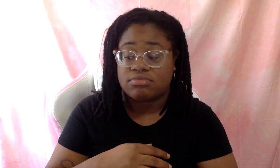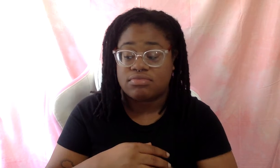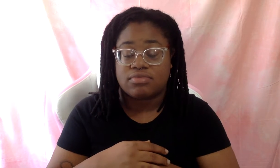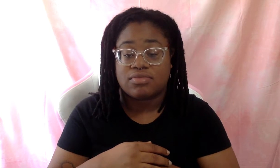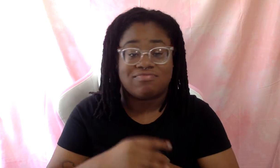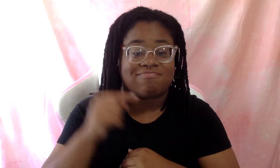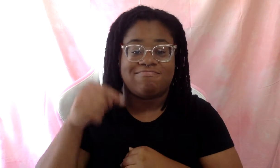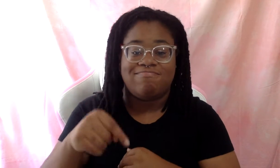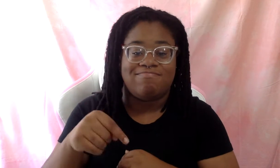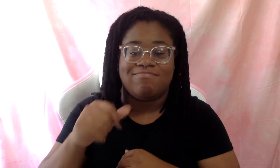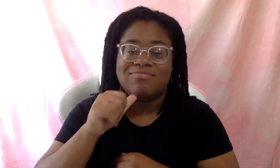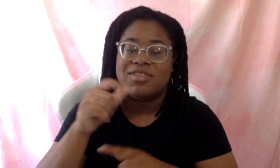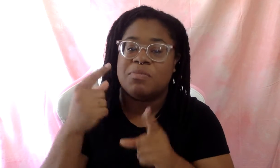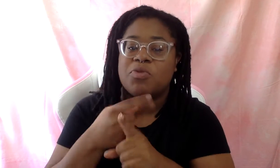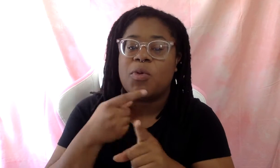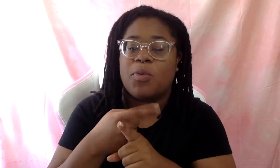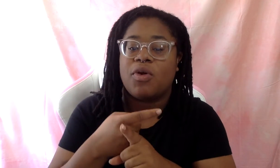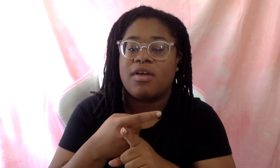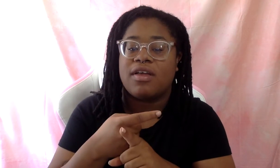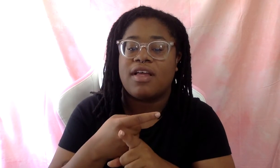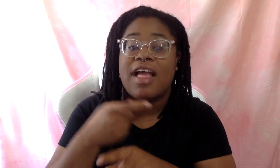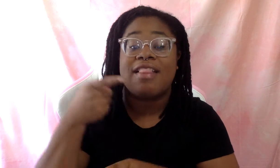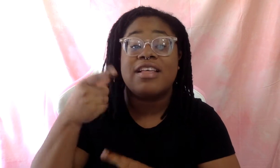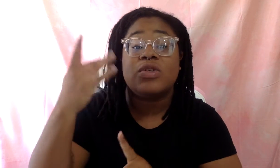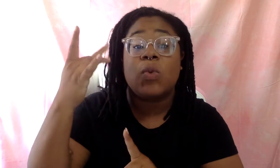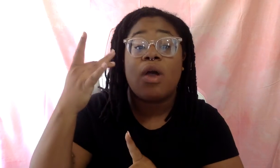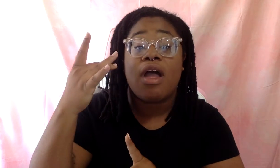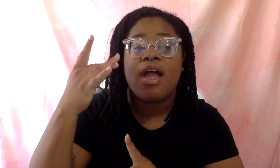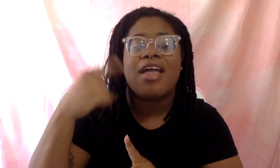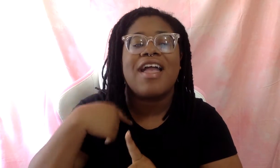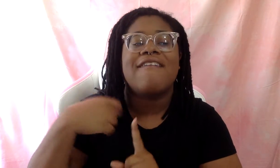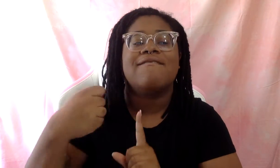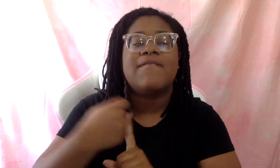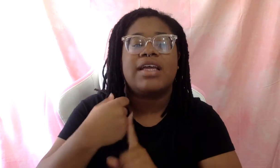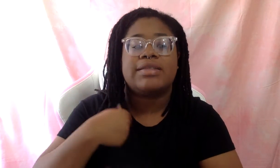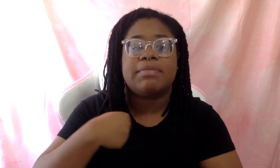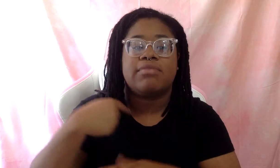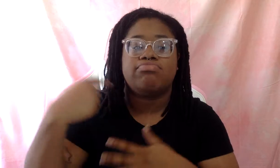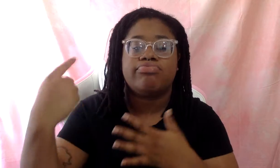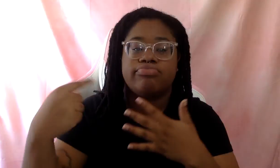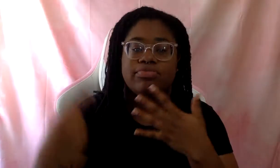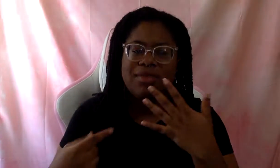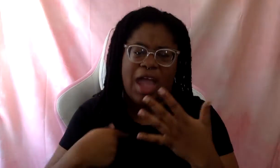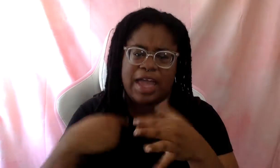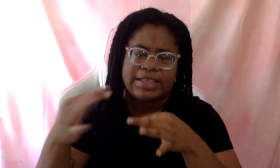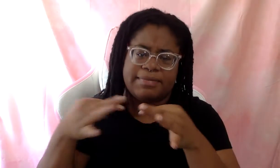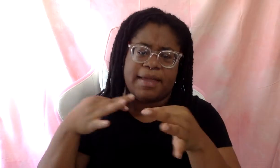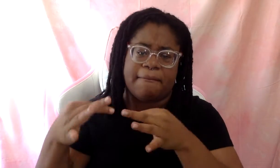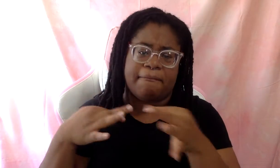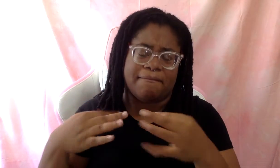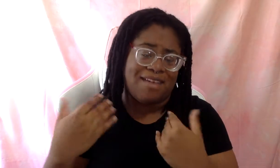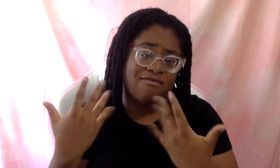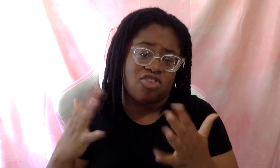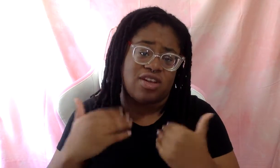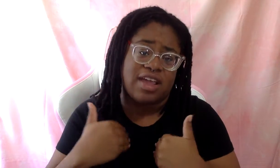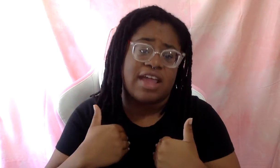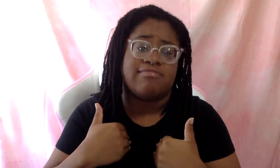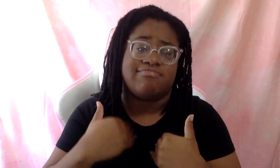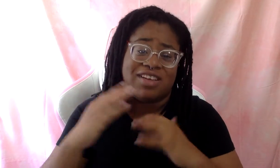inappropriate and this is why, because it affects me in these ways. Um, and I had to have that conversation again on Sunday. Sunday